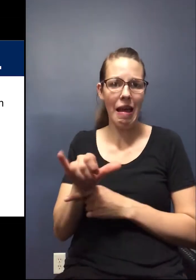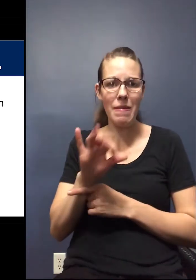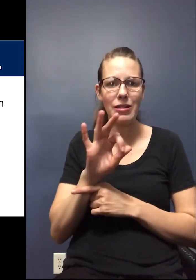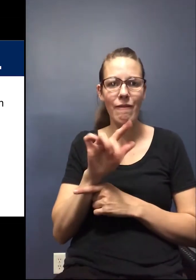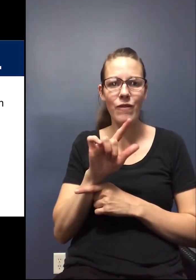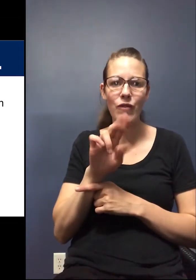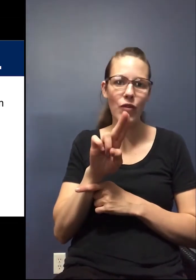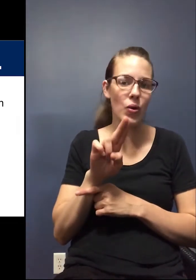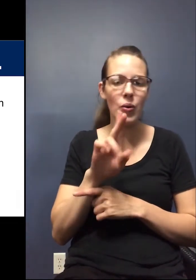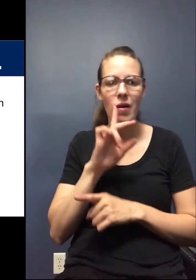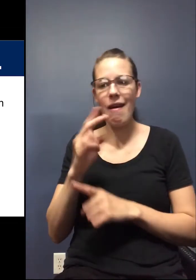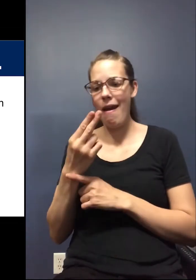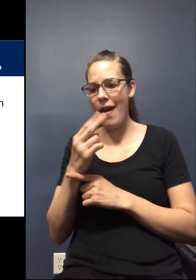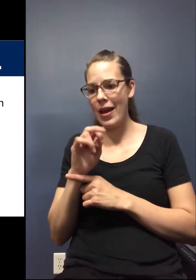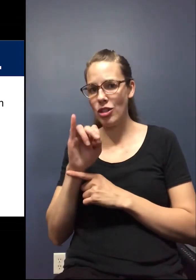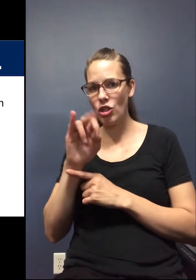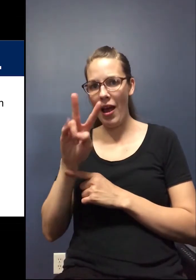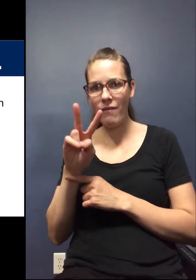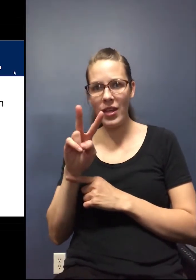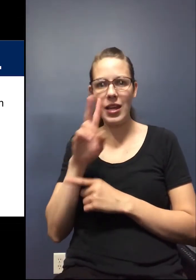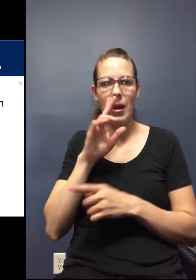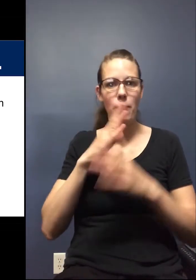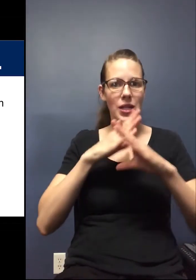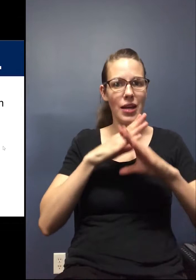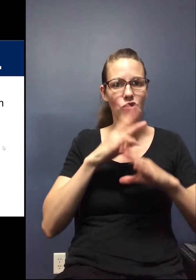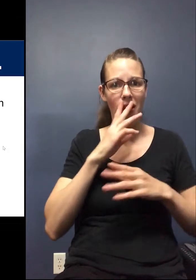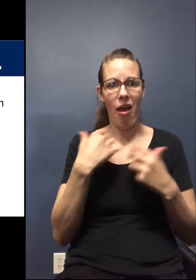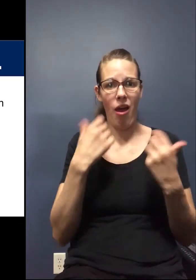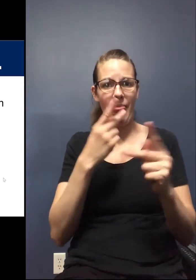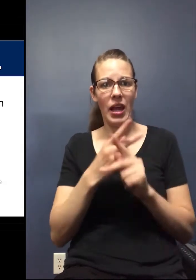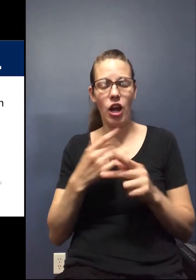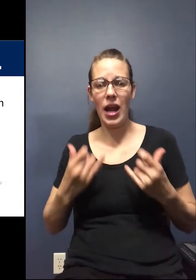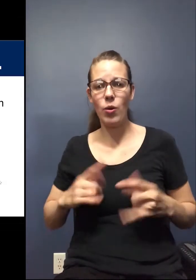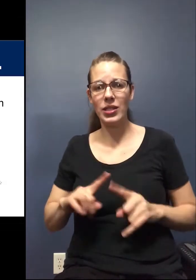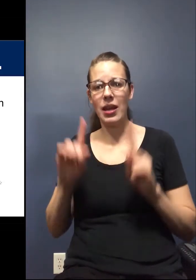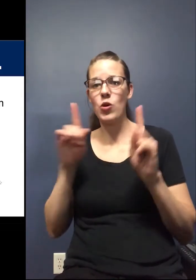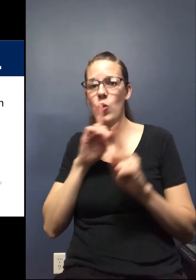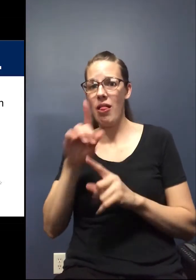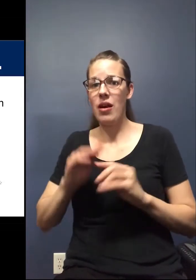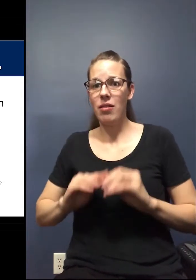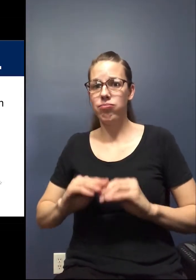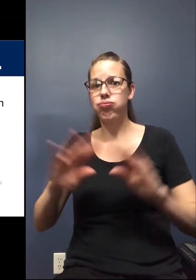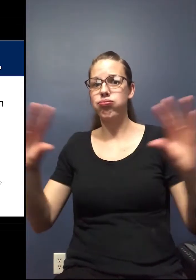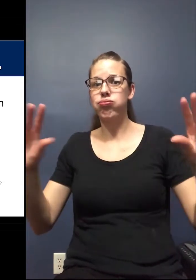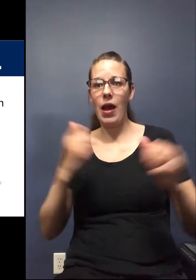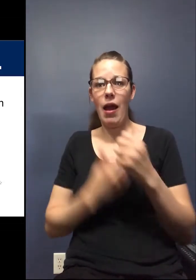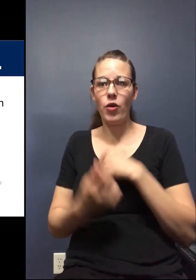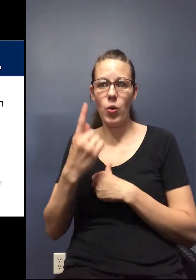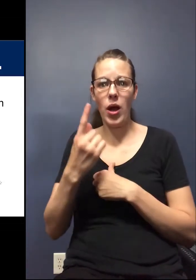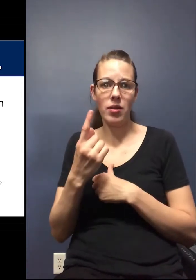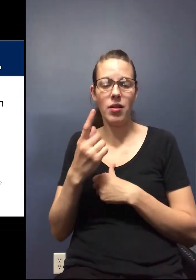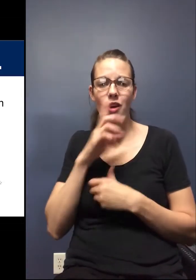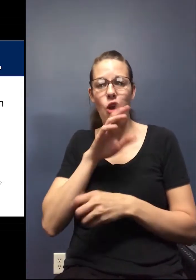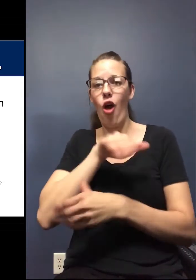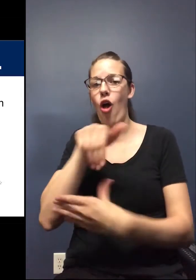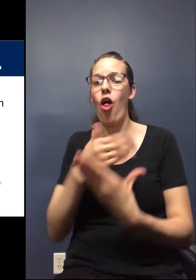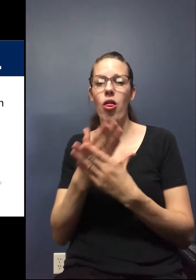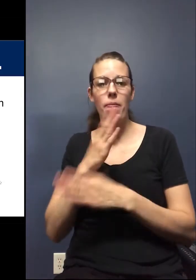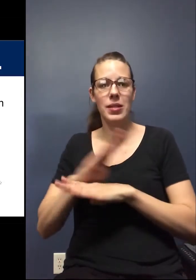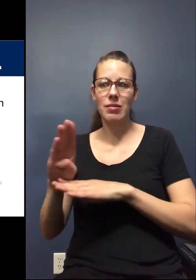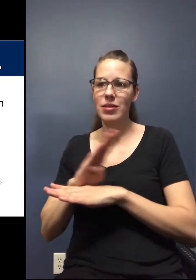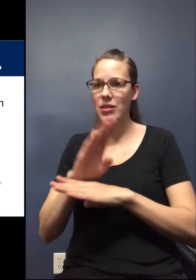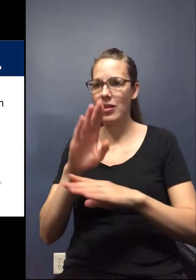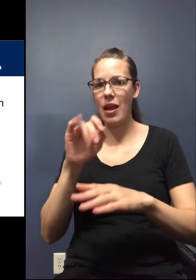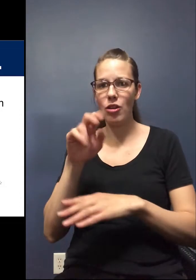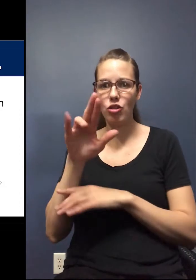HIV and protection and healthcare, but this is now really affecting everybody and all of our industry. We've been